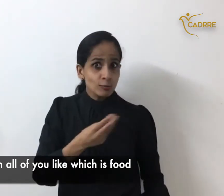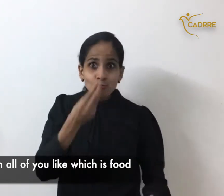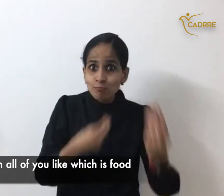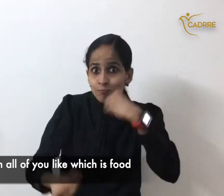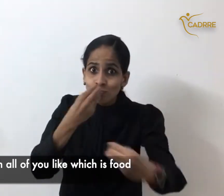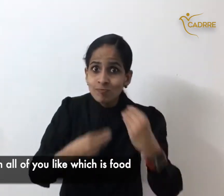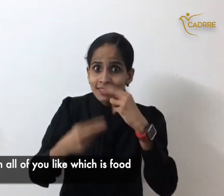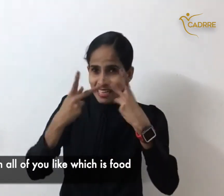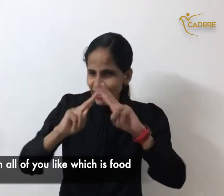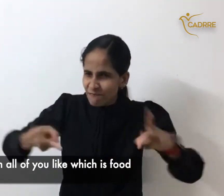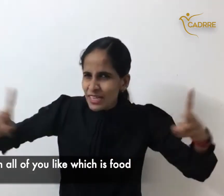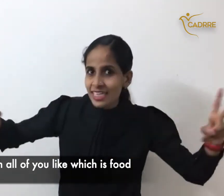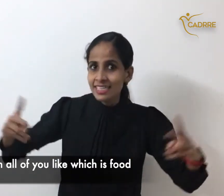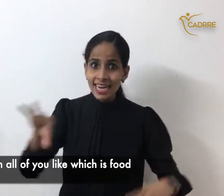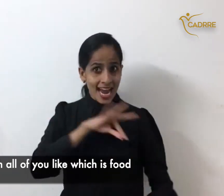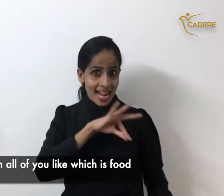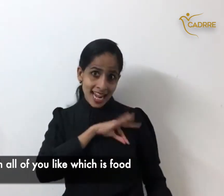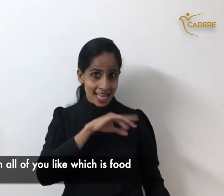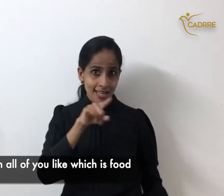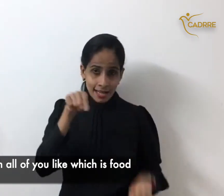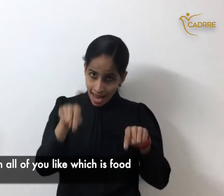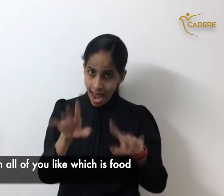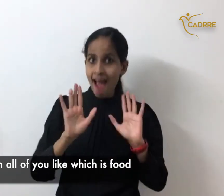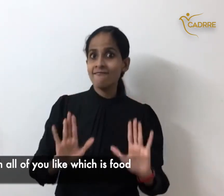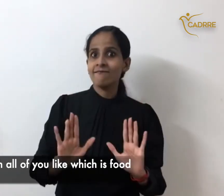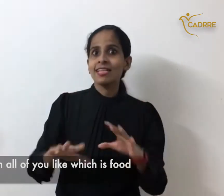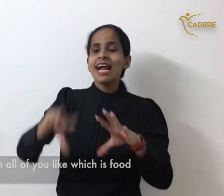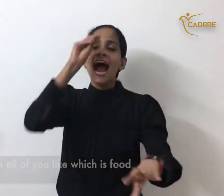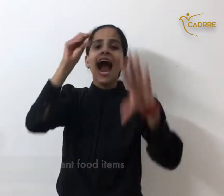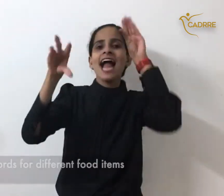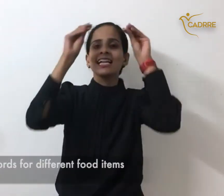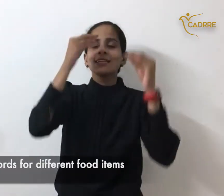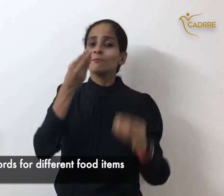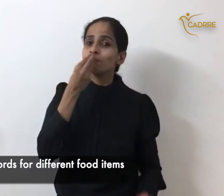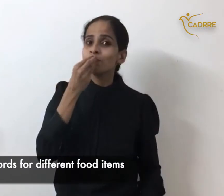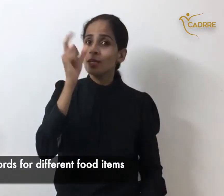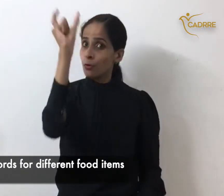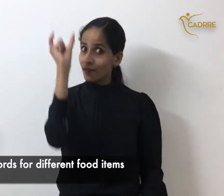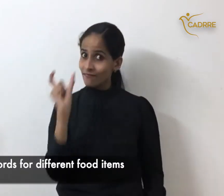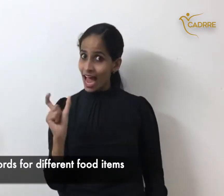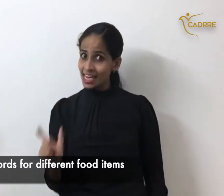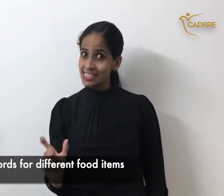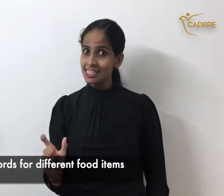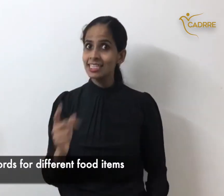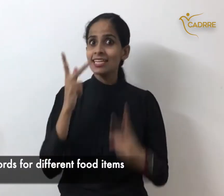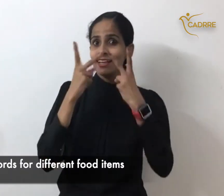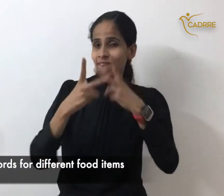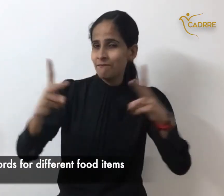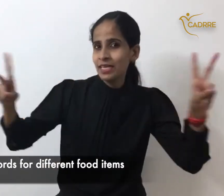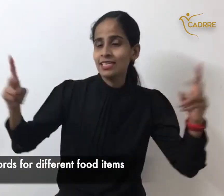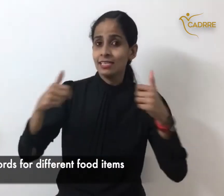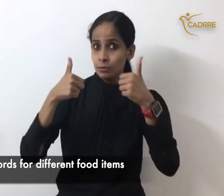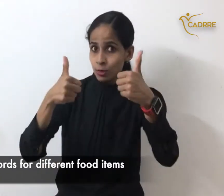which is food so we will sign words for different food items okay